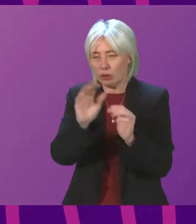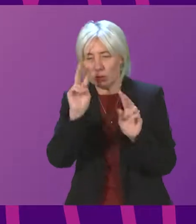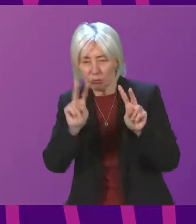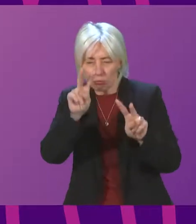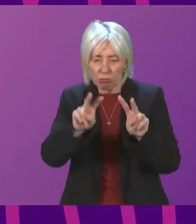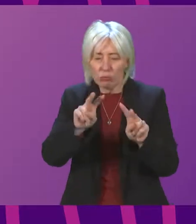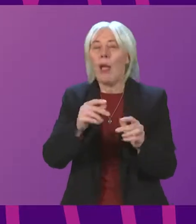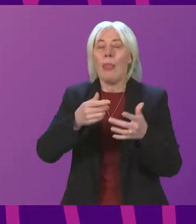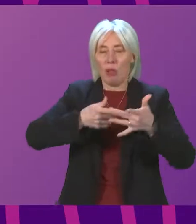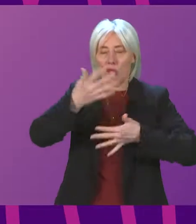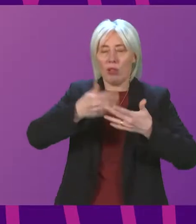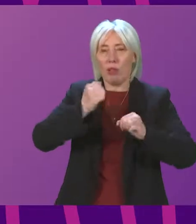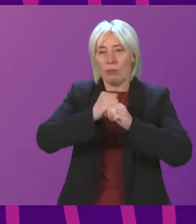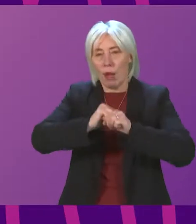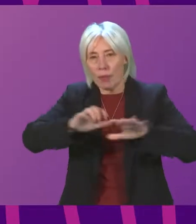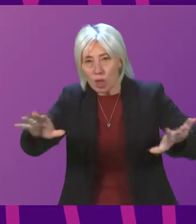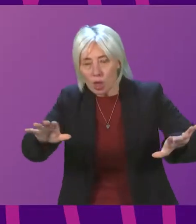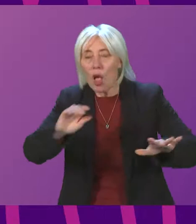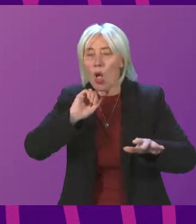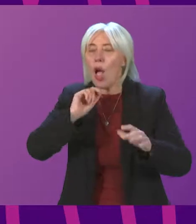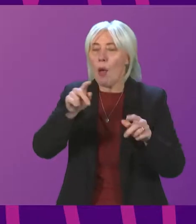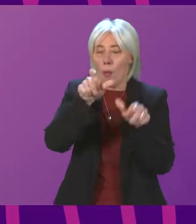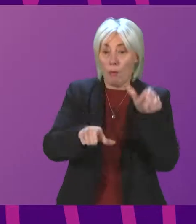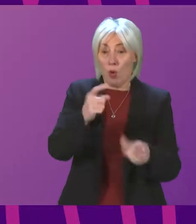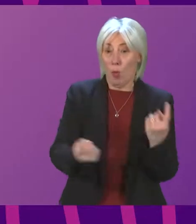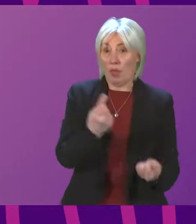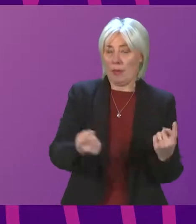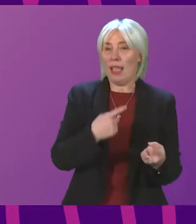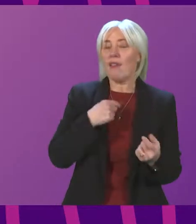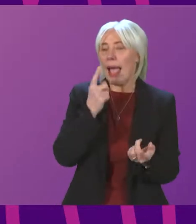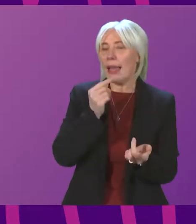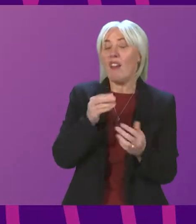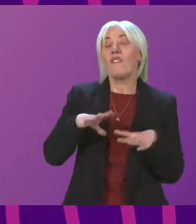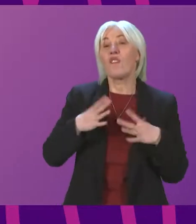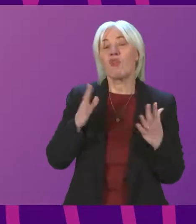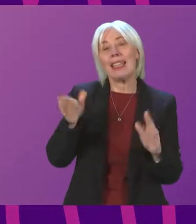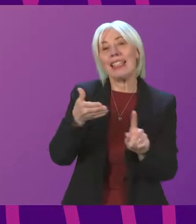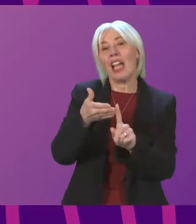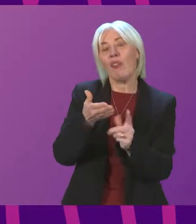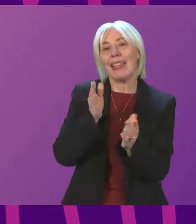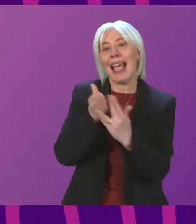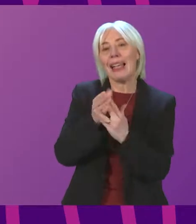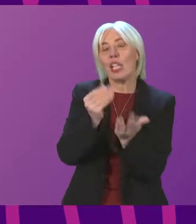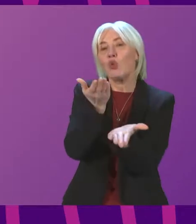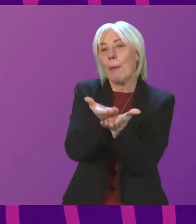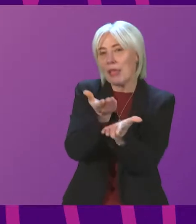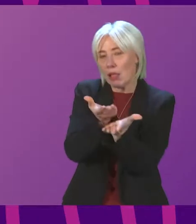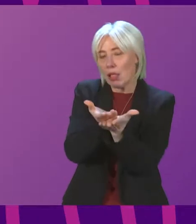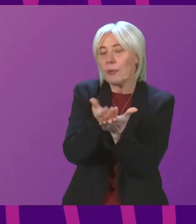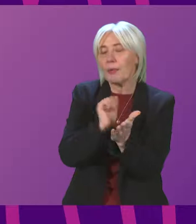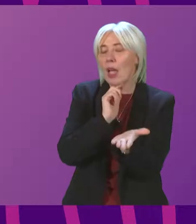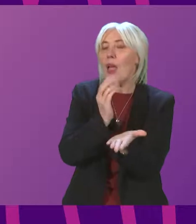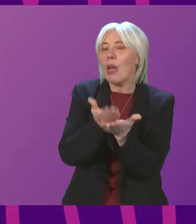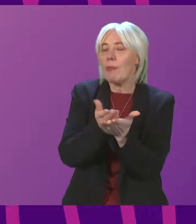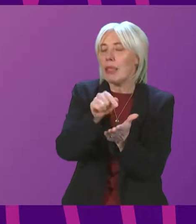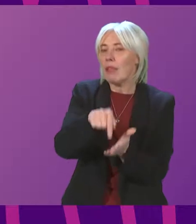have been published, learners will have free direct access to appeal their results. The appeal service in 2022 acknowledges the